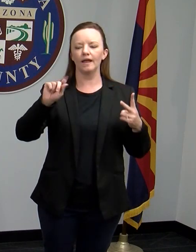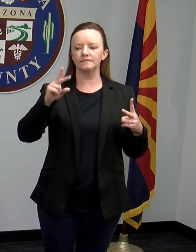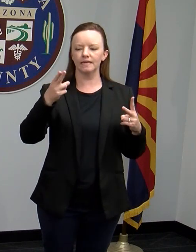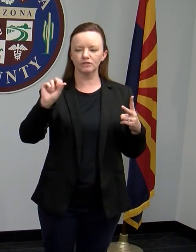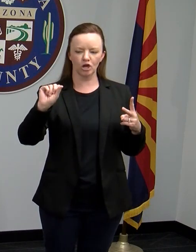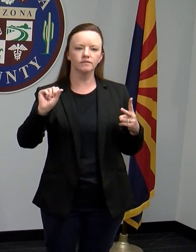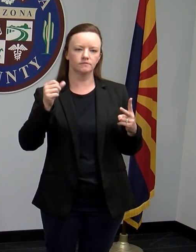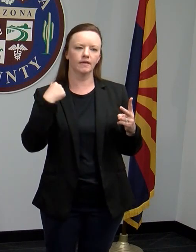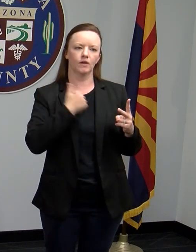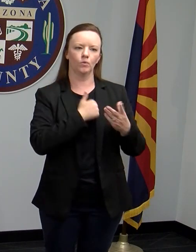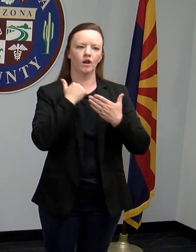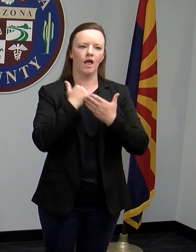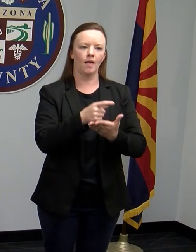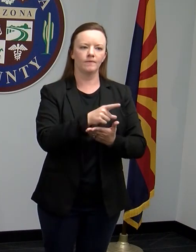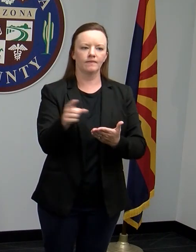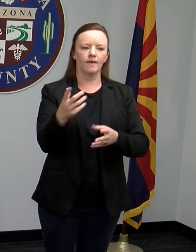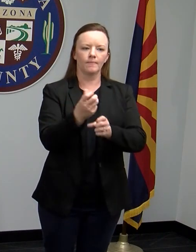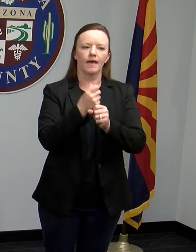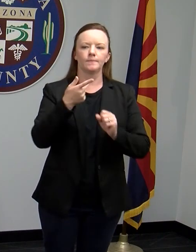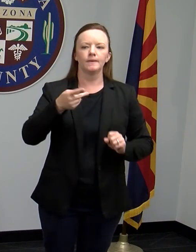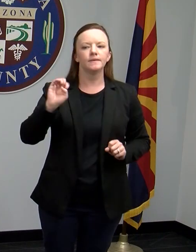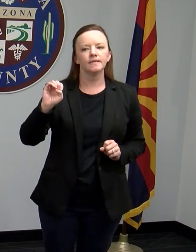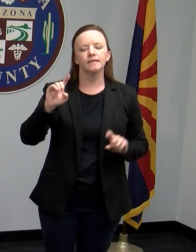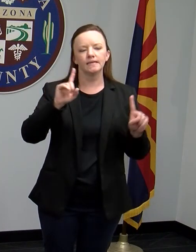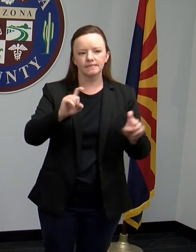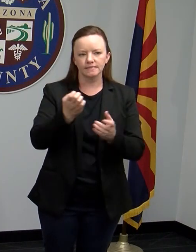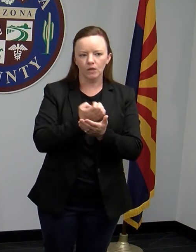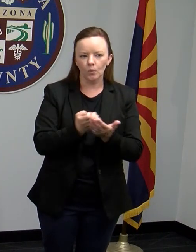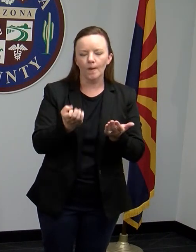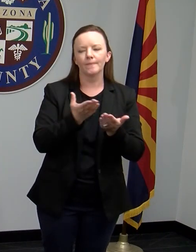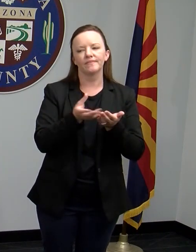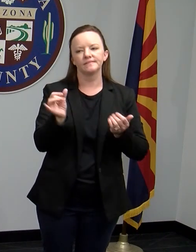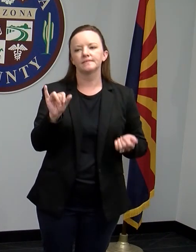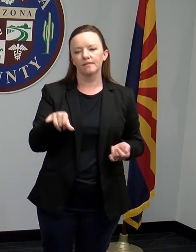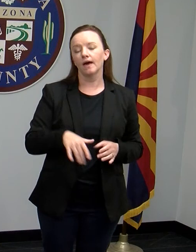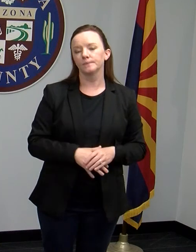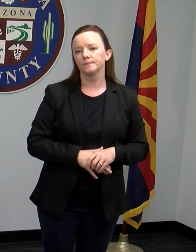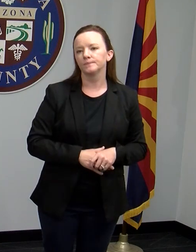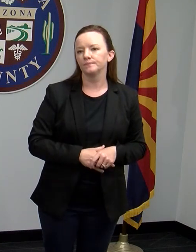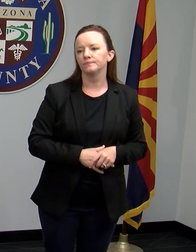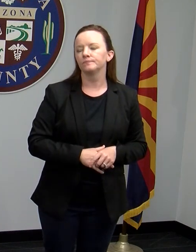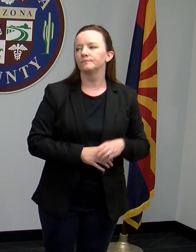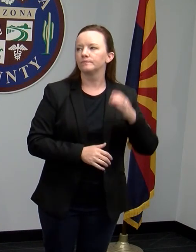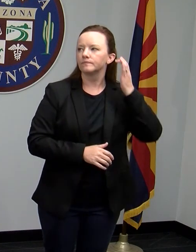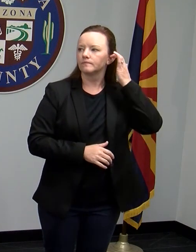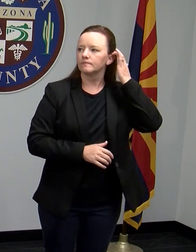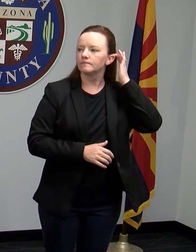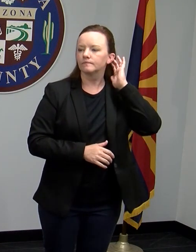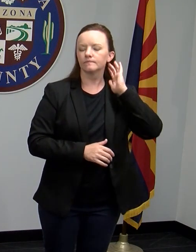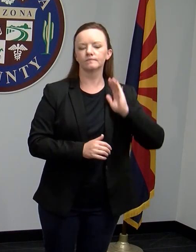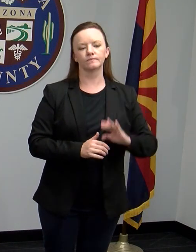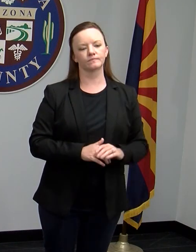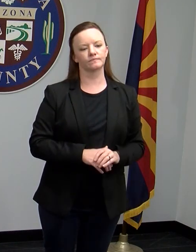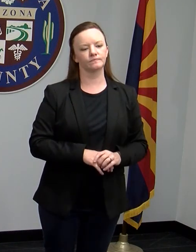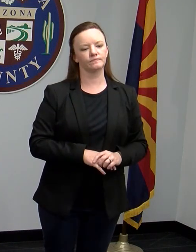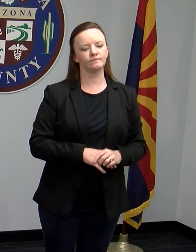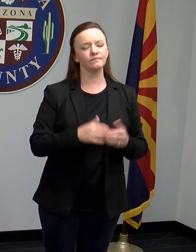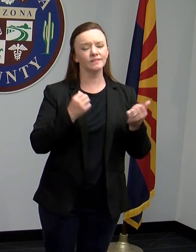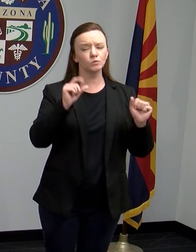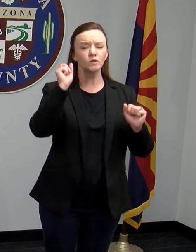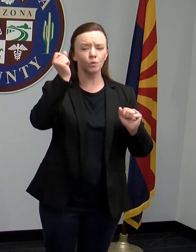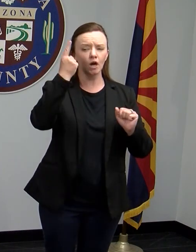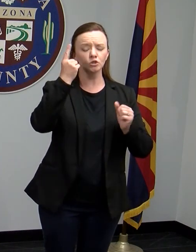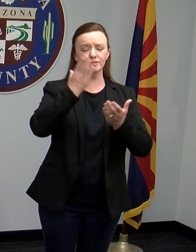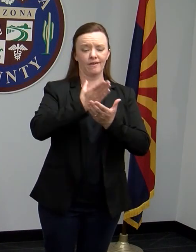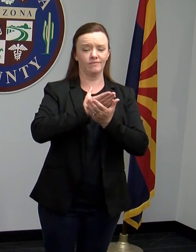and we're helping them get PPE, testing equipment, and things of that nature. So I think it's trying to understand the